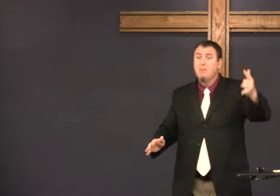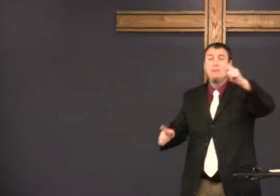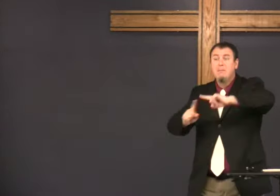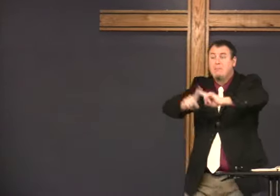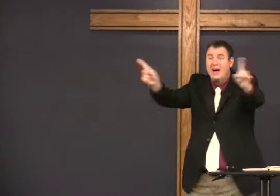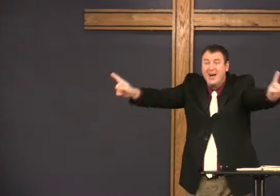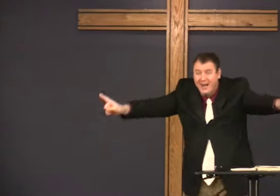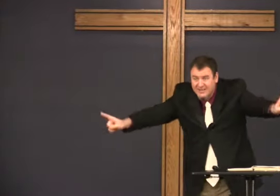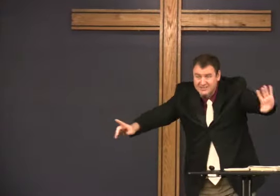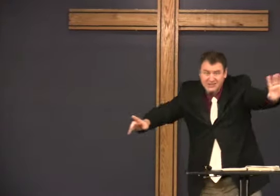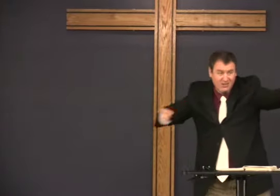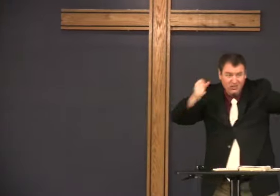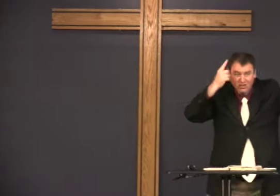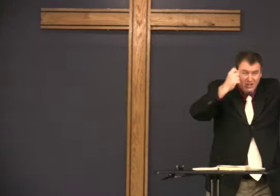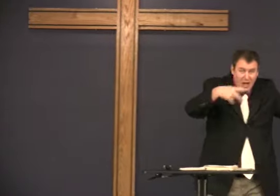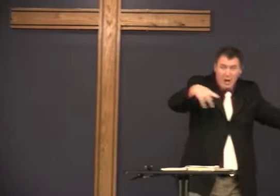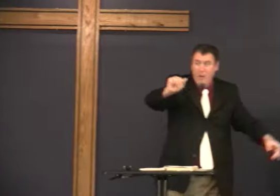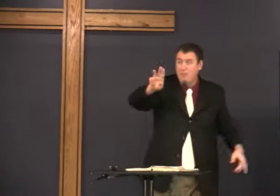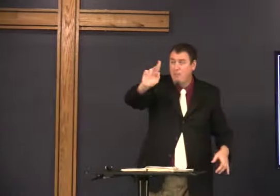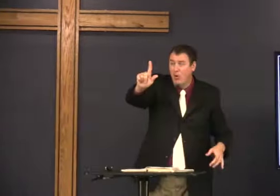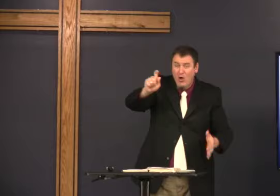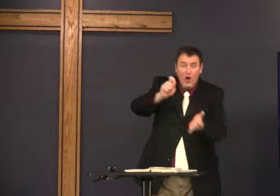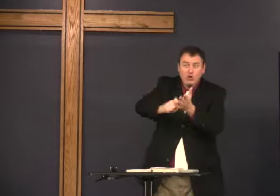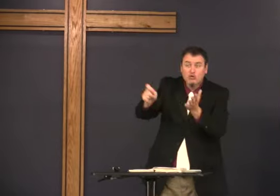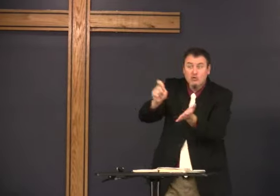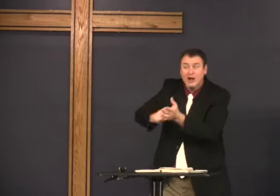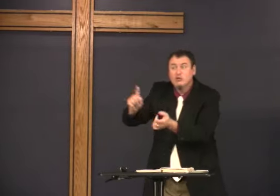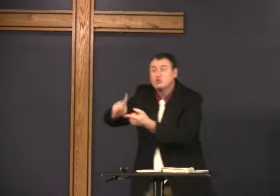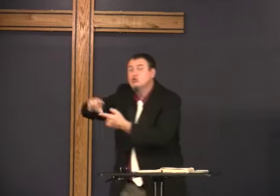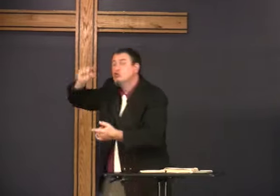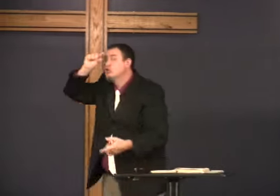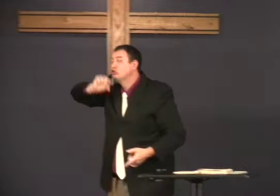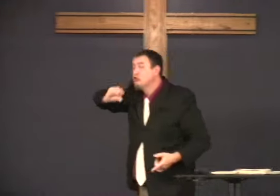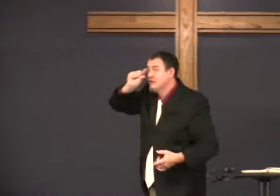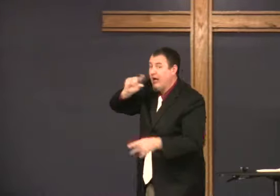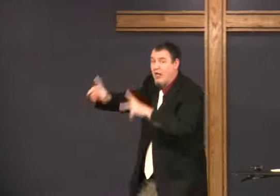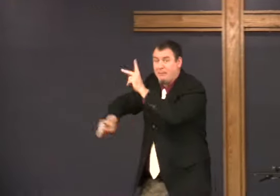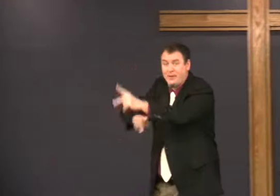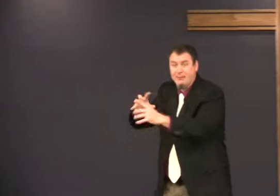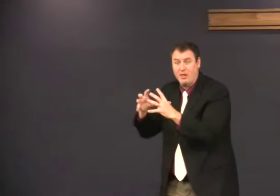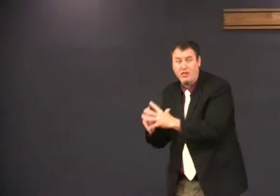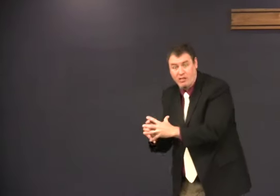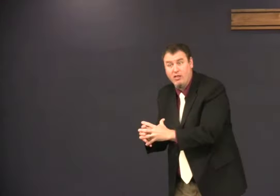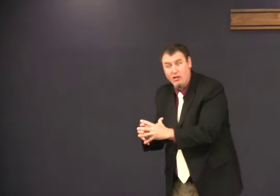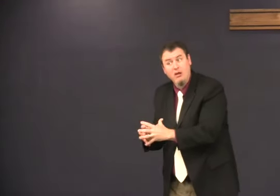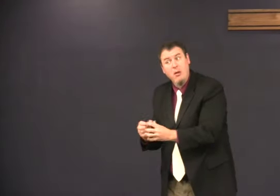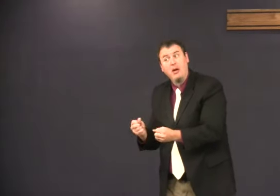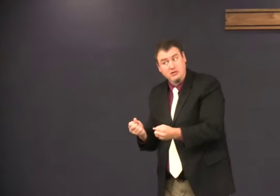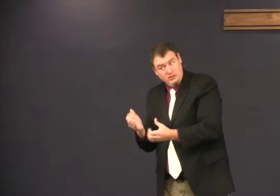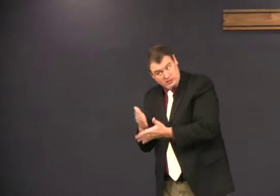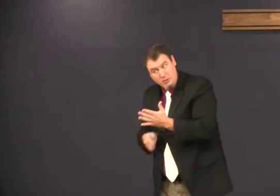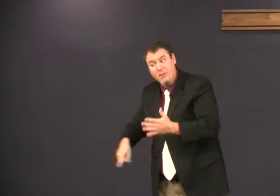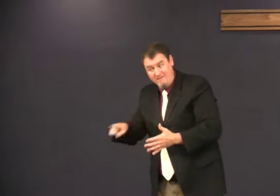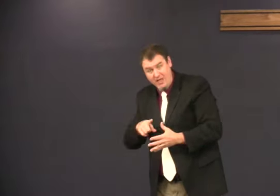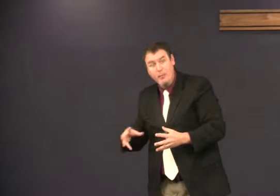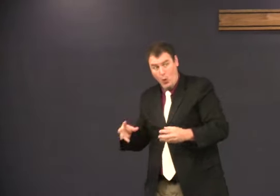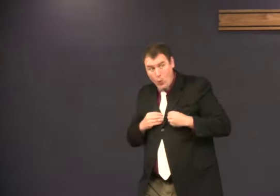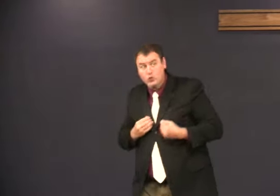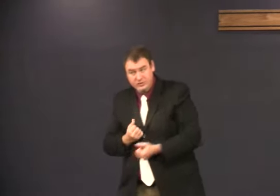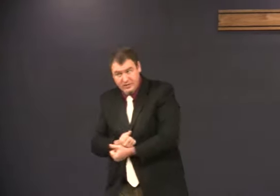There's no support for that. in the Bible, but I understand that Paul was writing to the Gentile people,